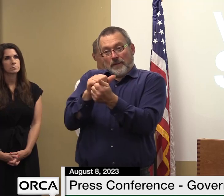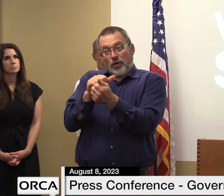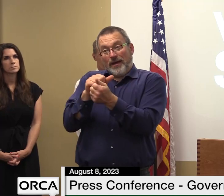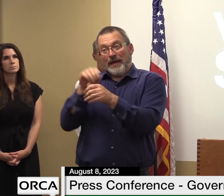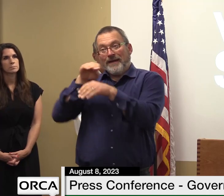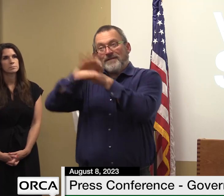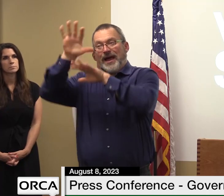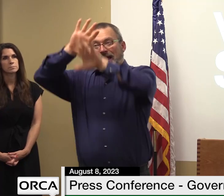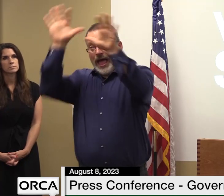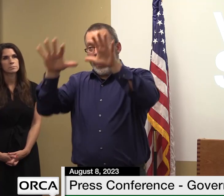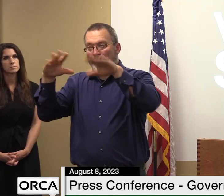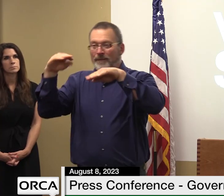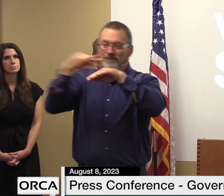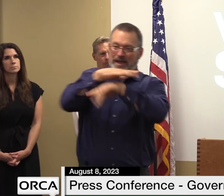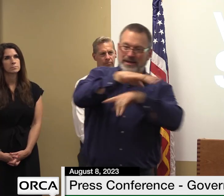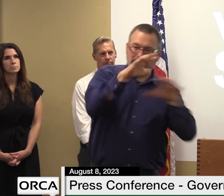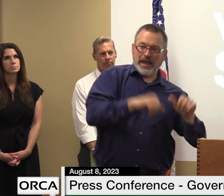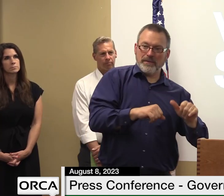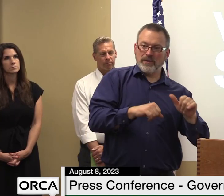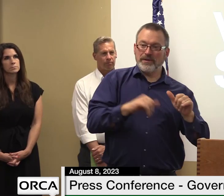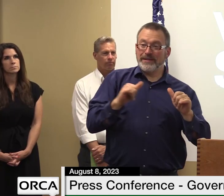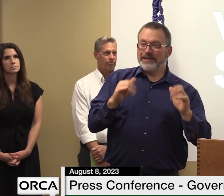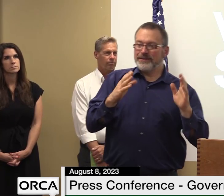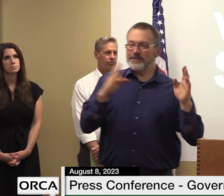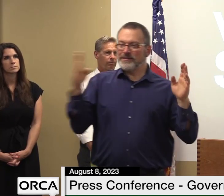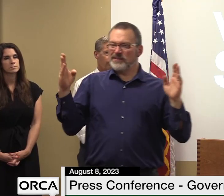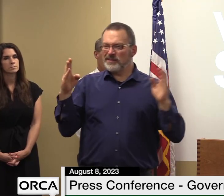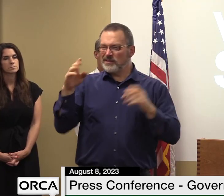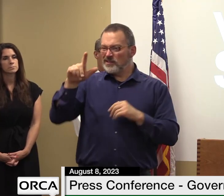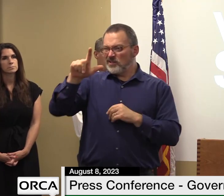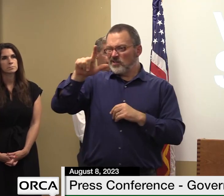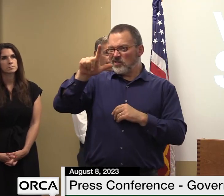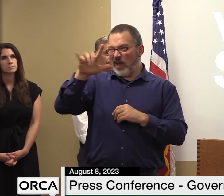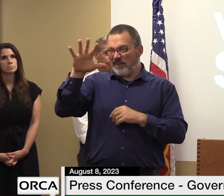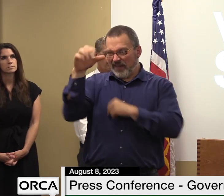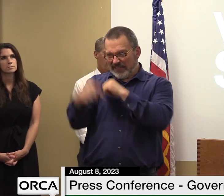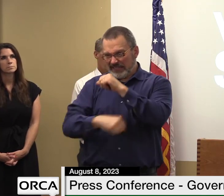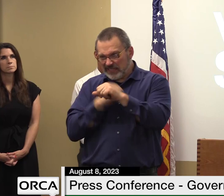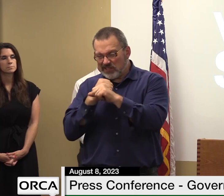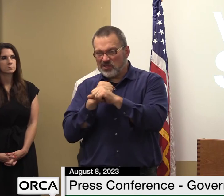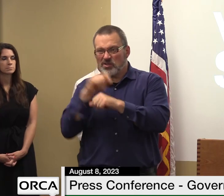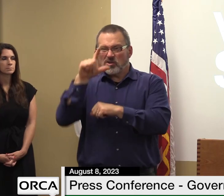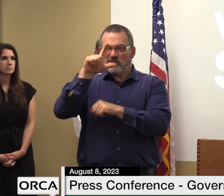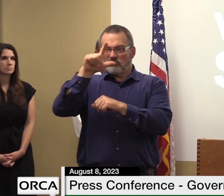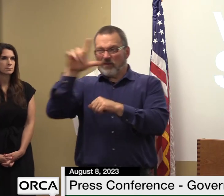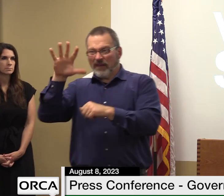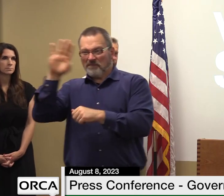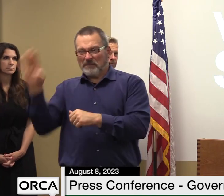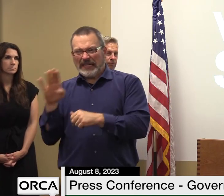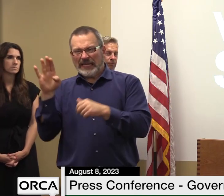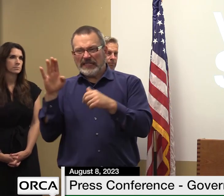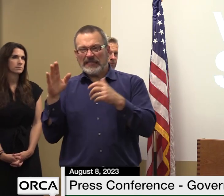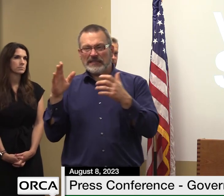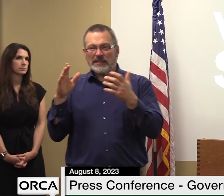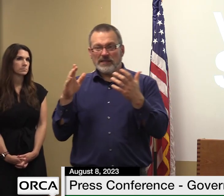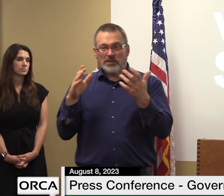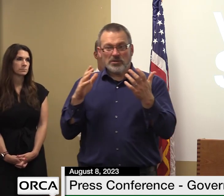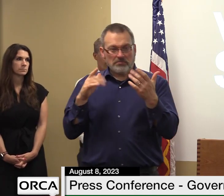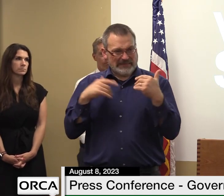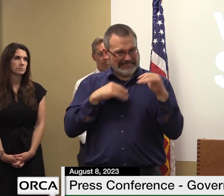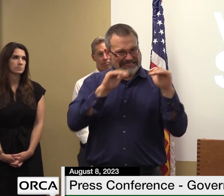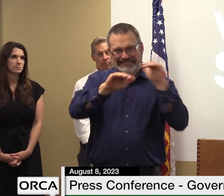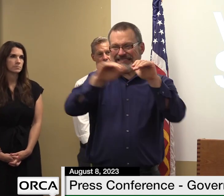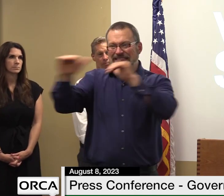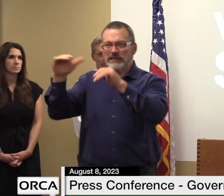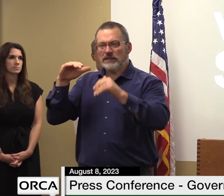25 years 2.5 billion dollar climate super fund of some kind they're out there pushing that the voters right now they're out there telling